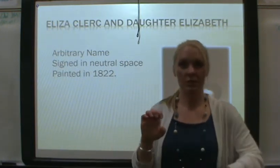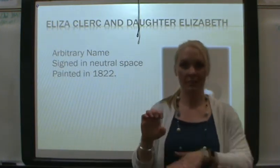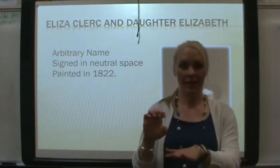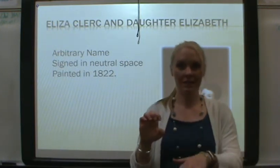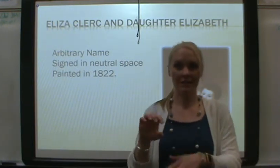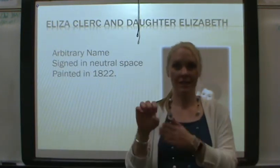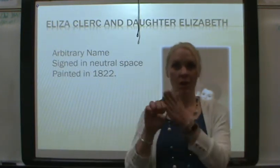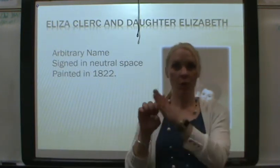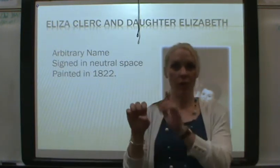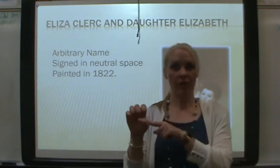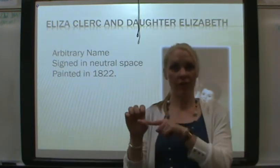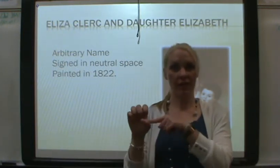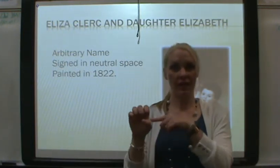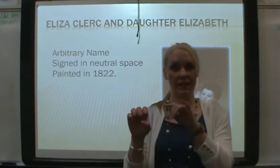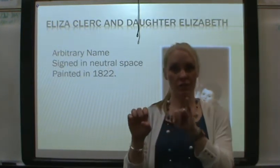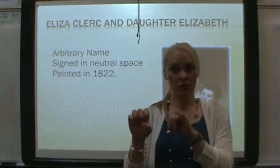space. With an initial.